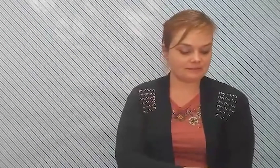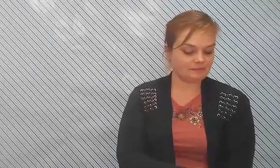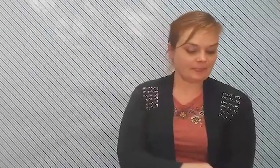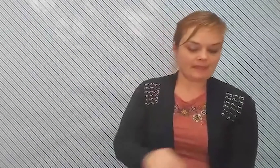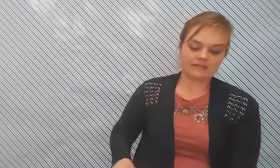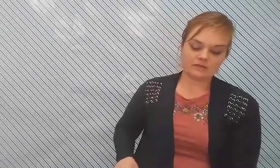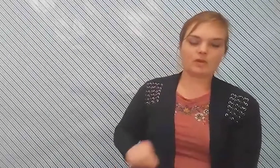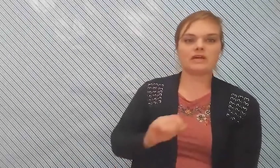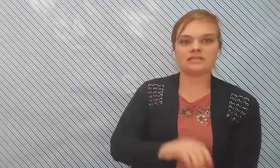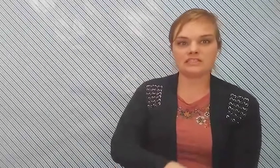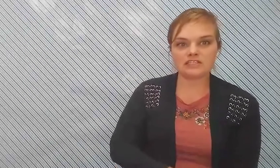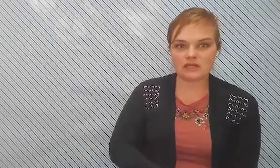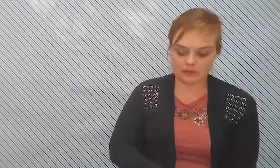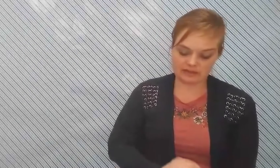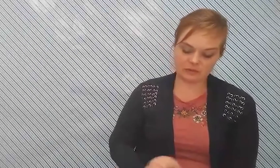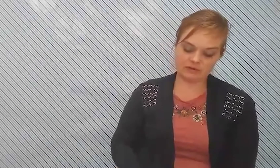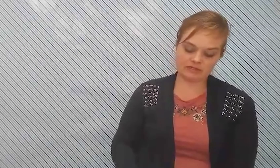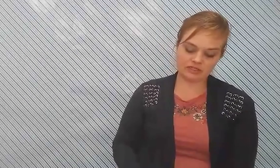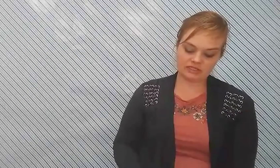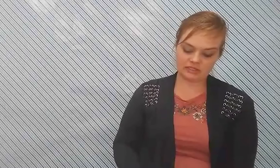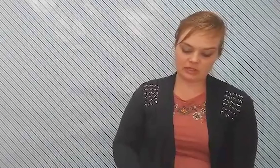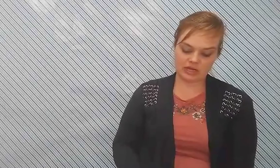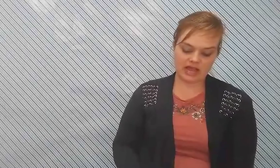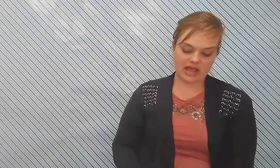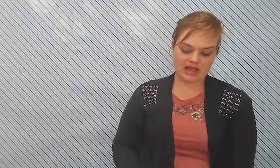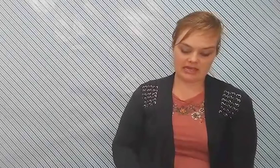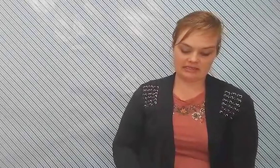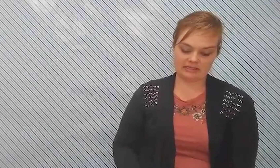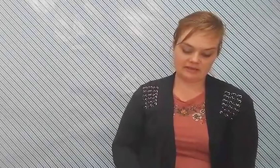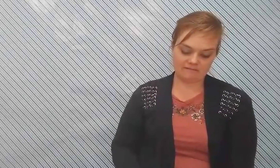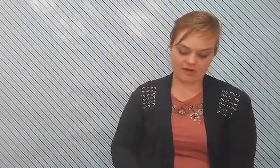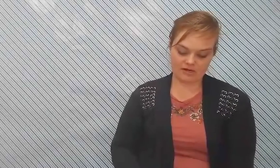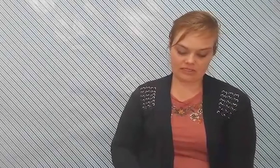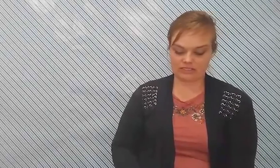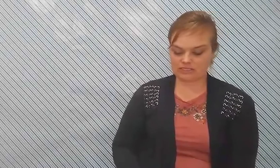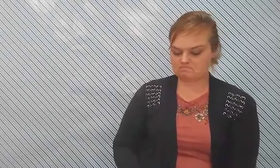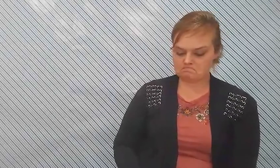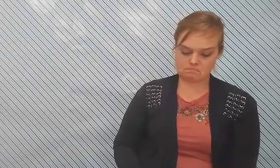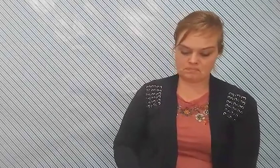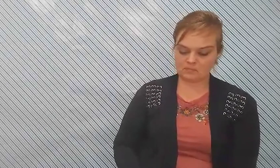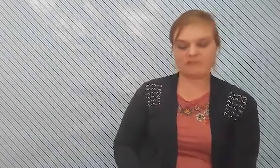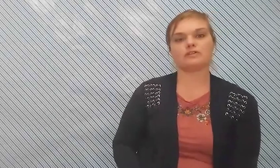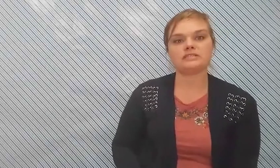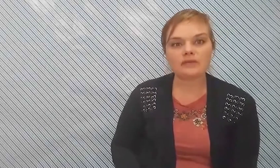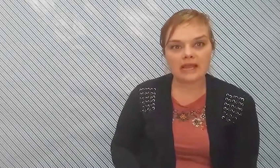so what we're going to do is we're going to just look at the first three verses okay